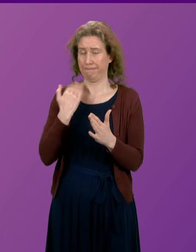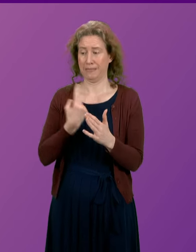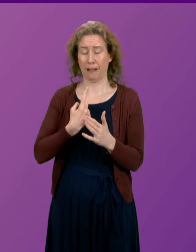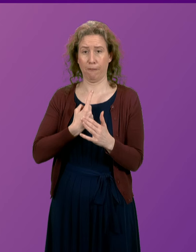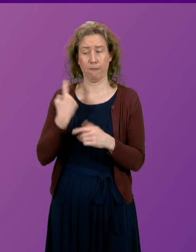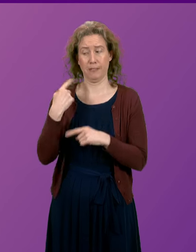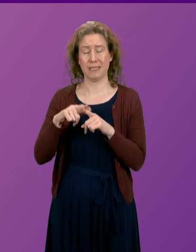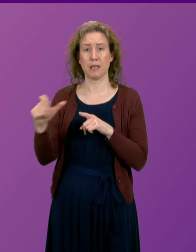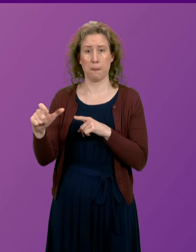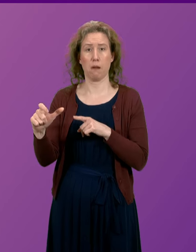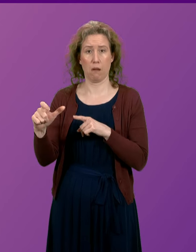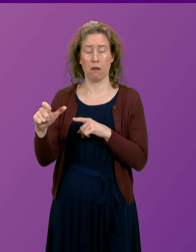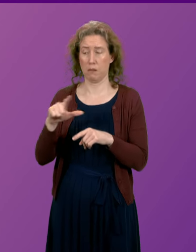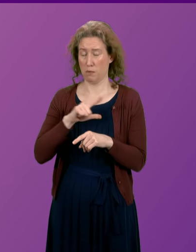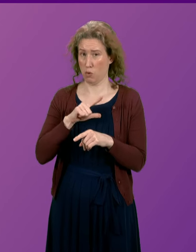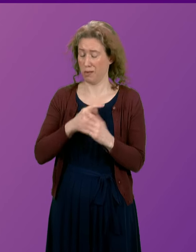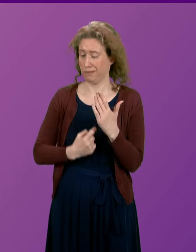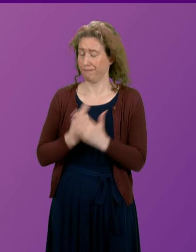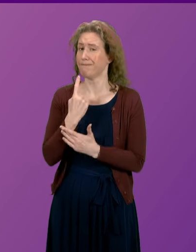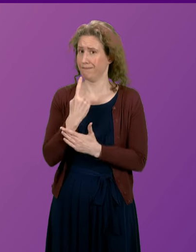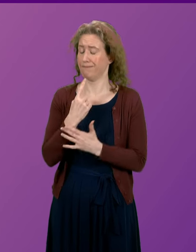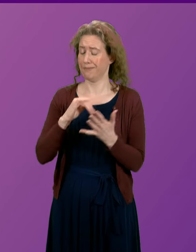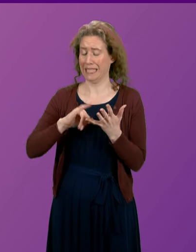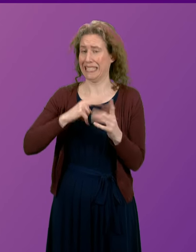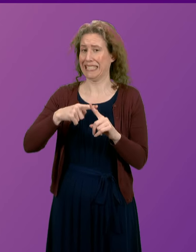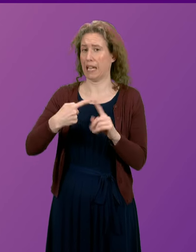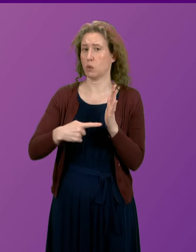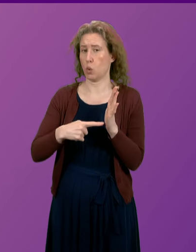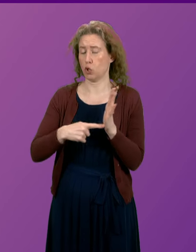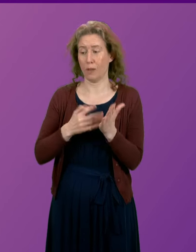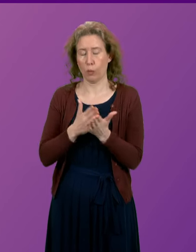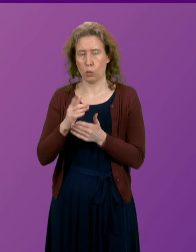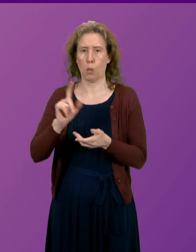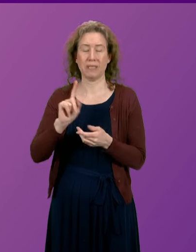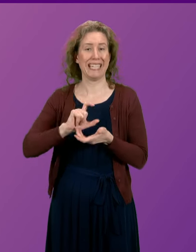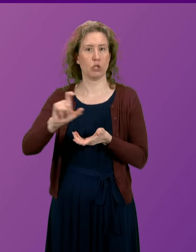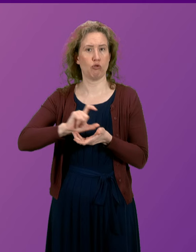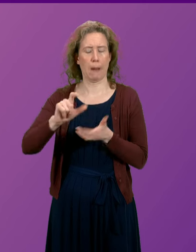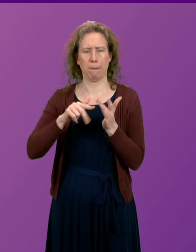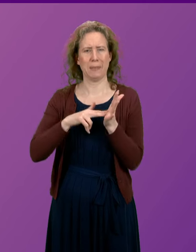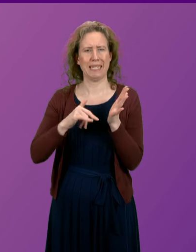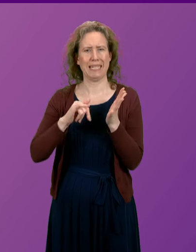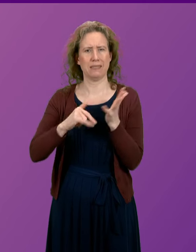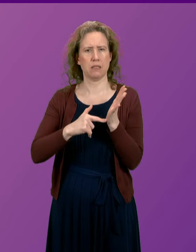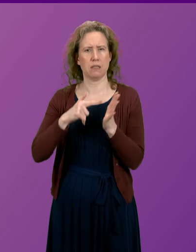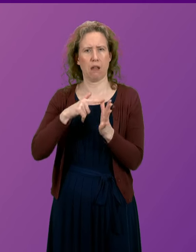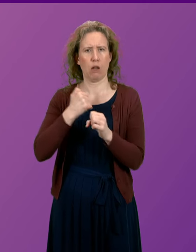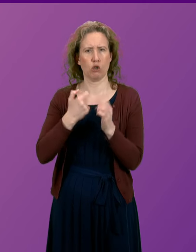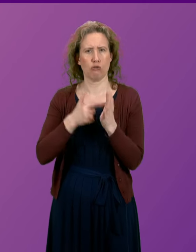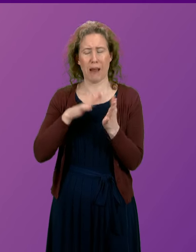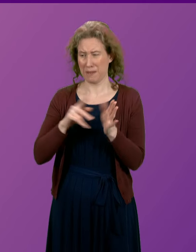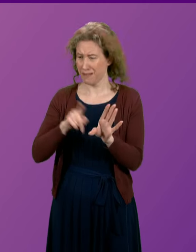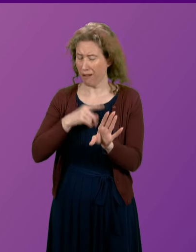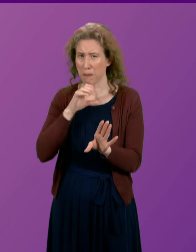December after falling victim to sextortion via Instagram. This young man, with his whole